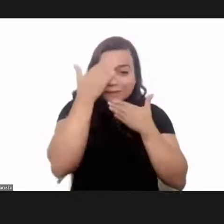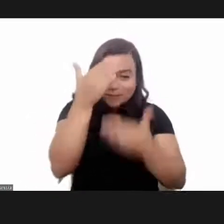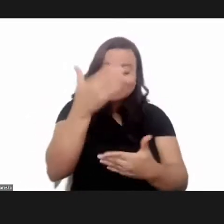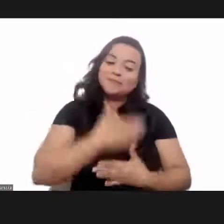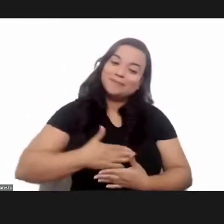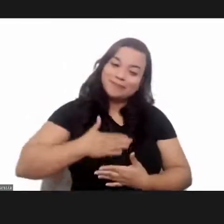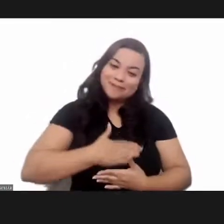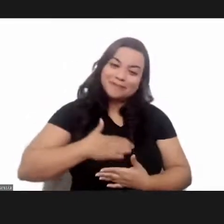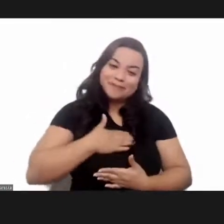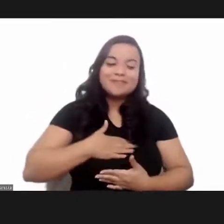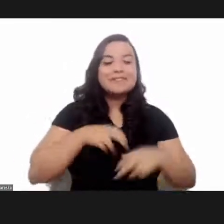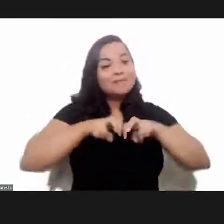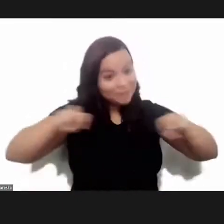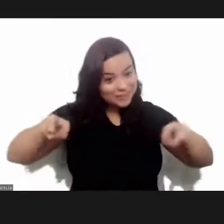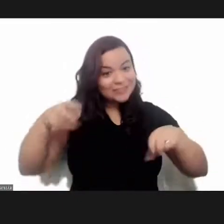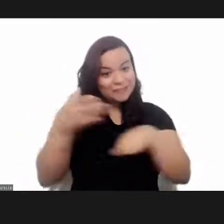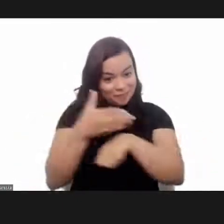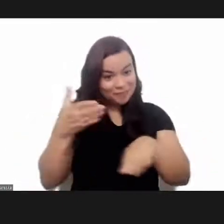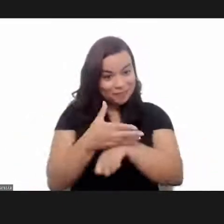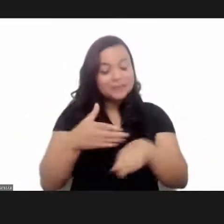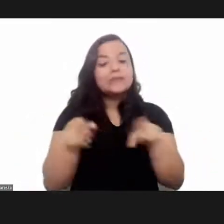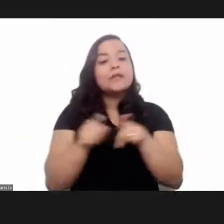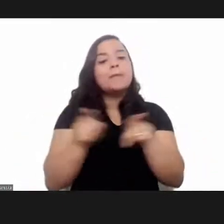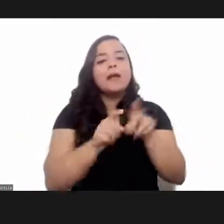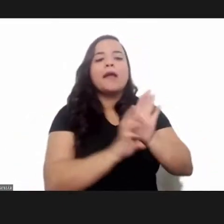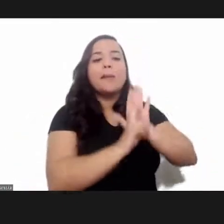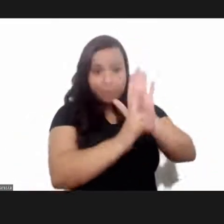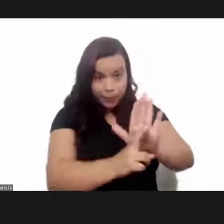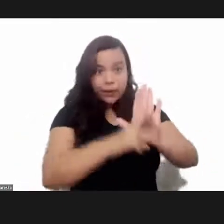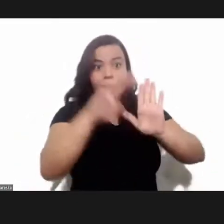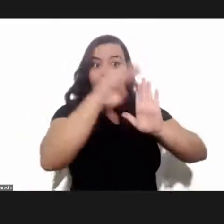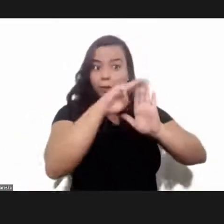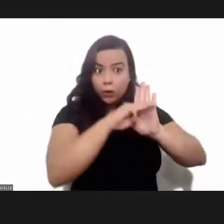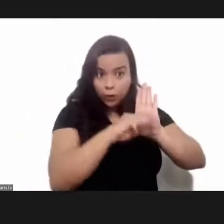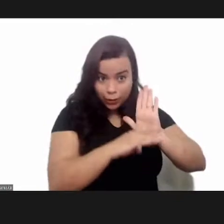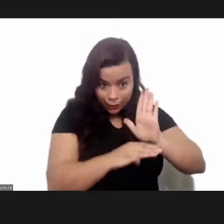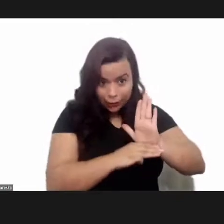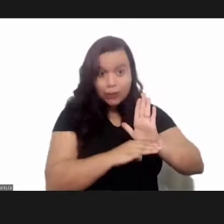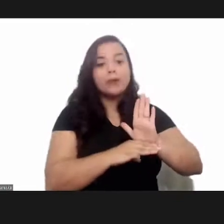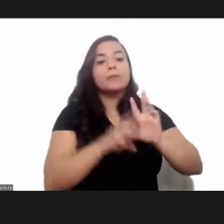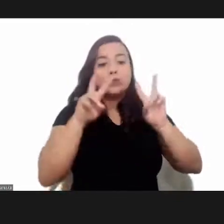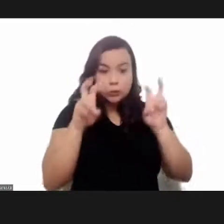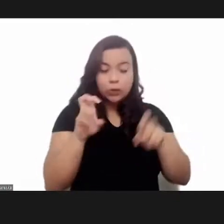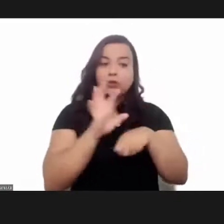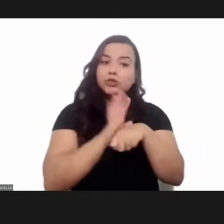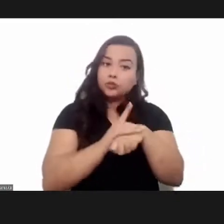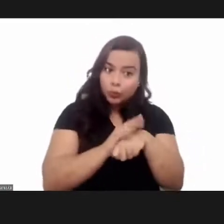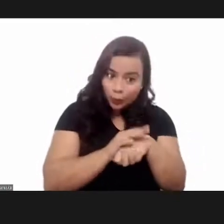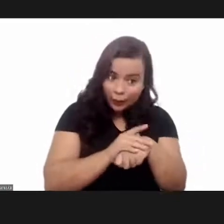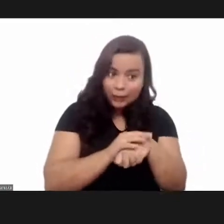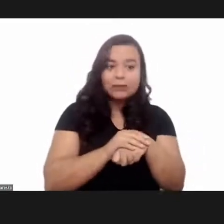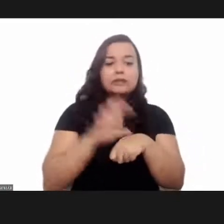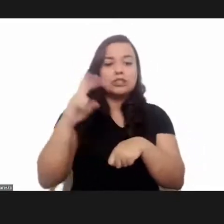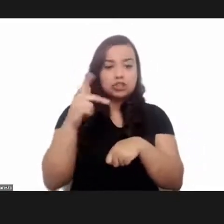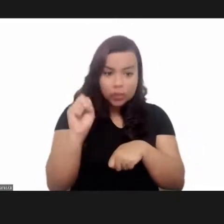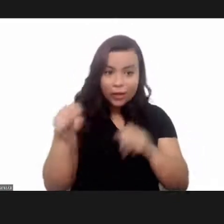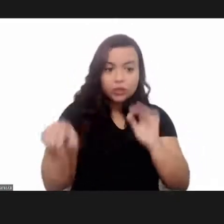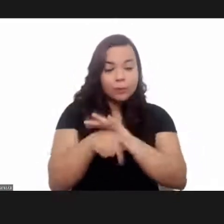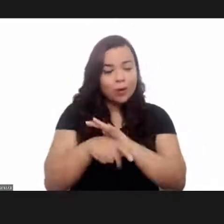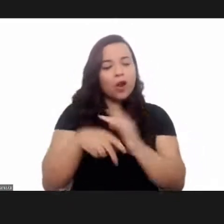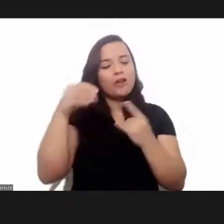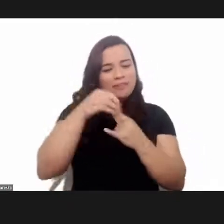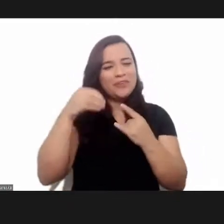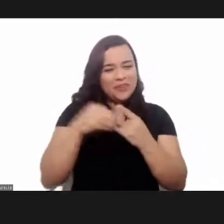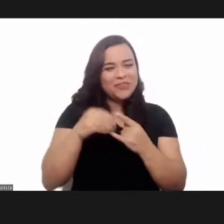to thank you for the invitation to participate in this opening panel representing the translational program in Chagas disease. Few Chagas,